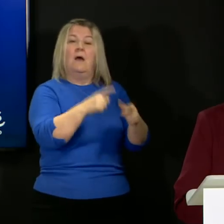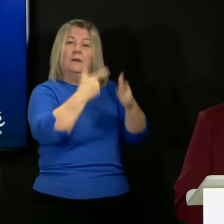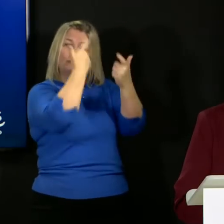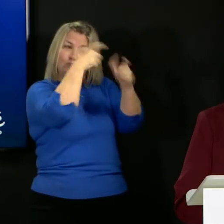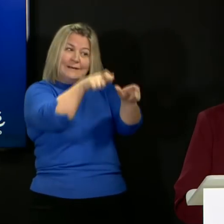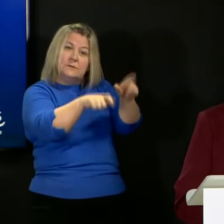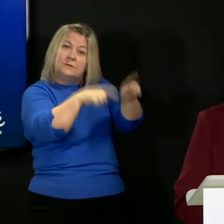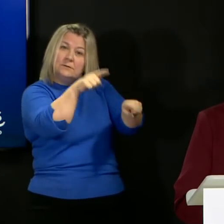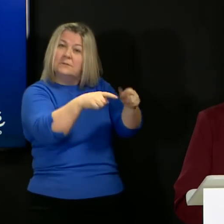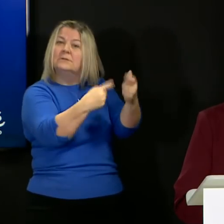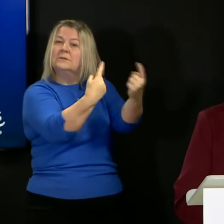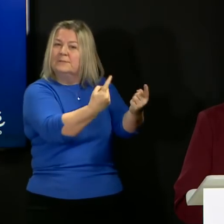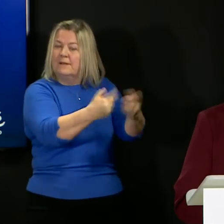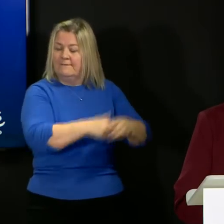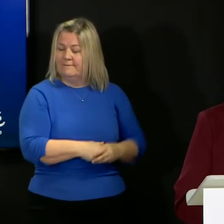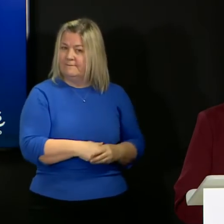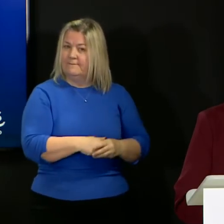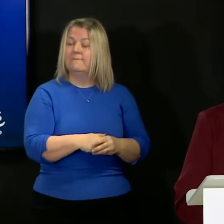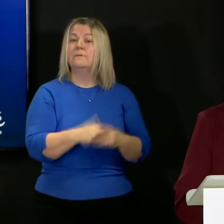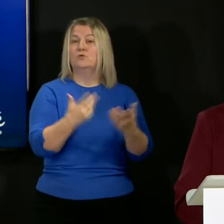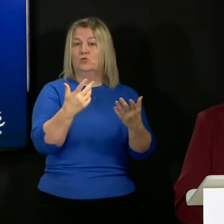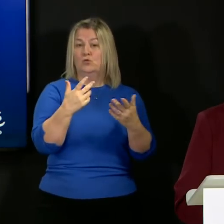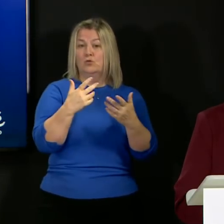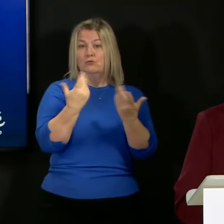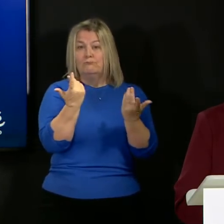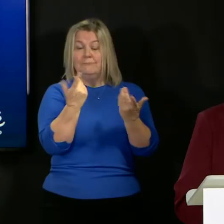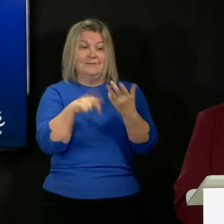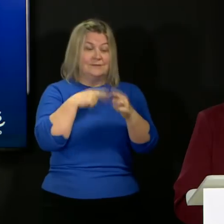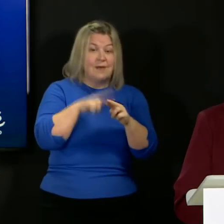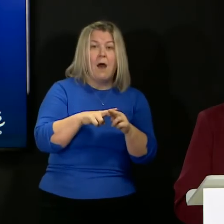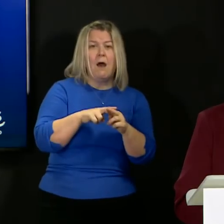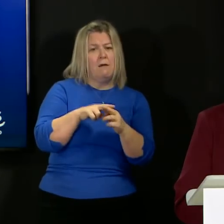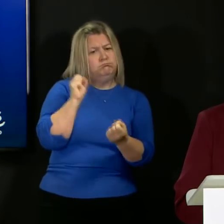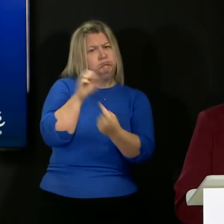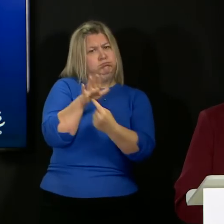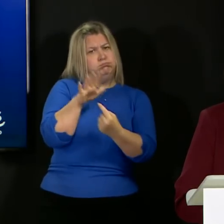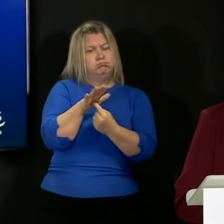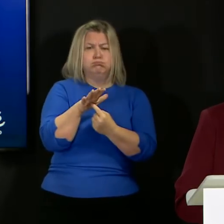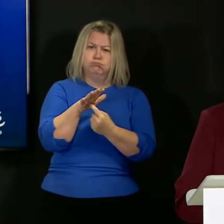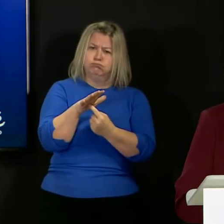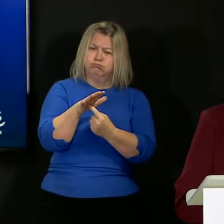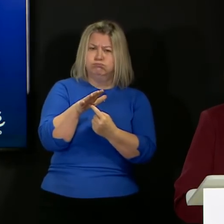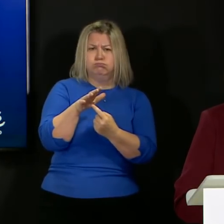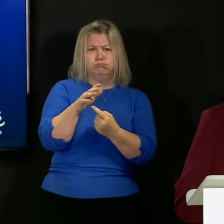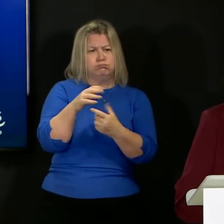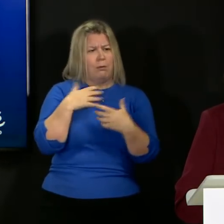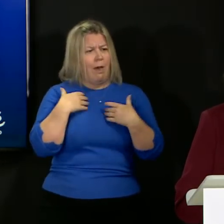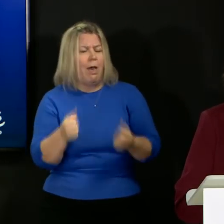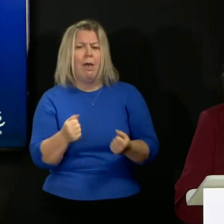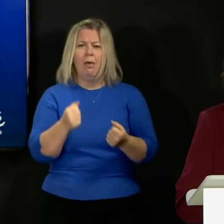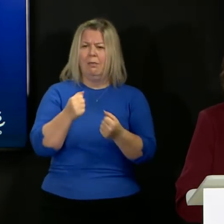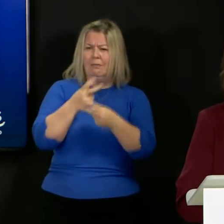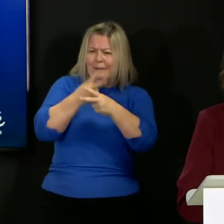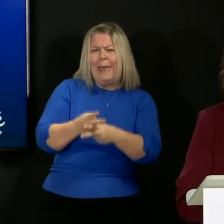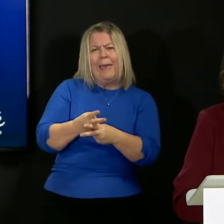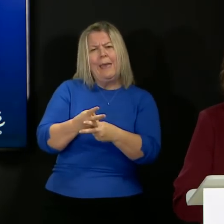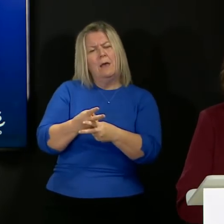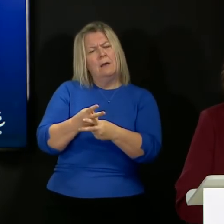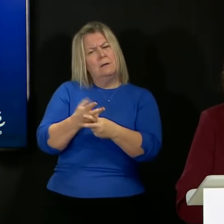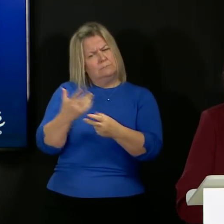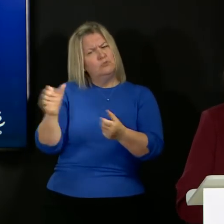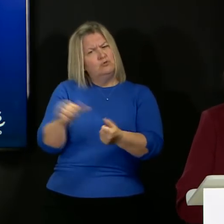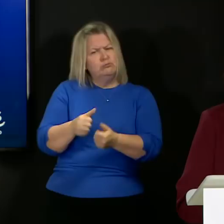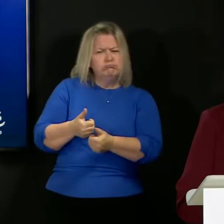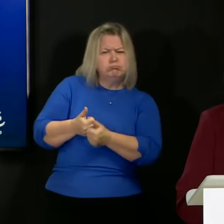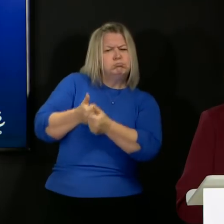in both our care sector and elsewhere deserve as much support as we can give them. And that takes me